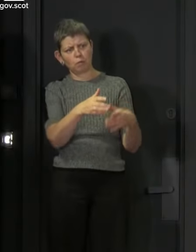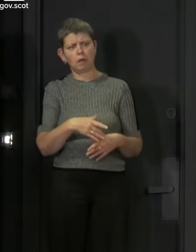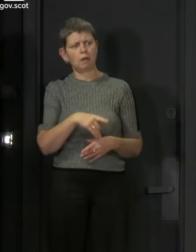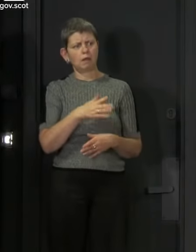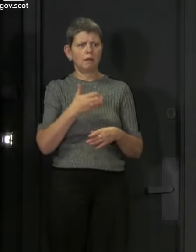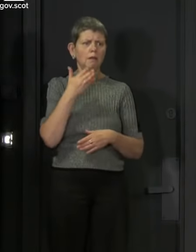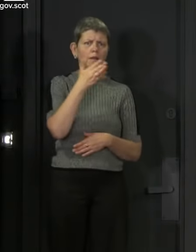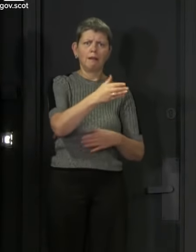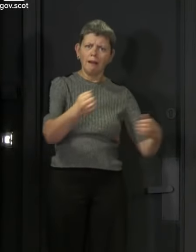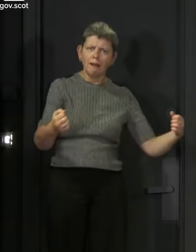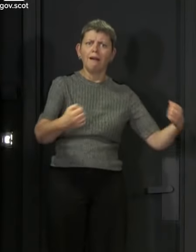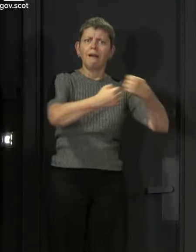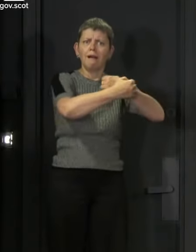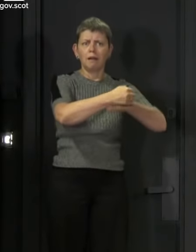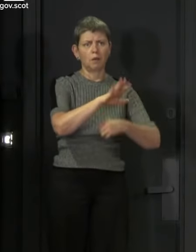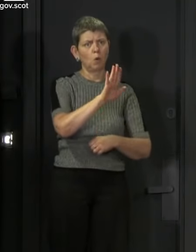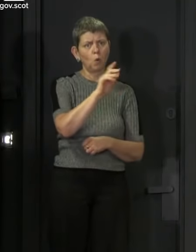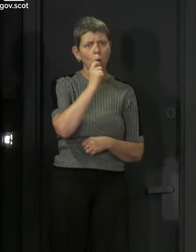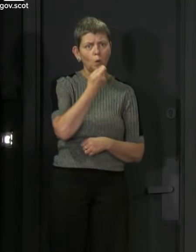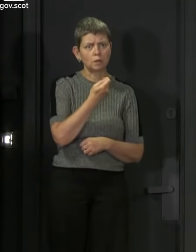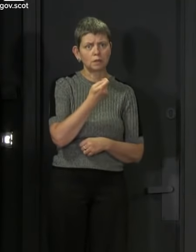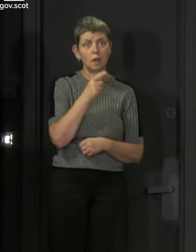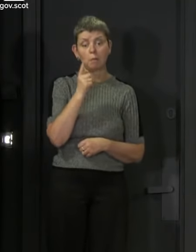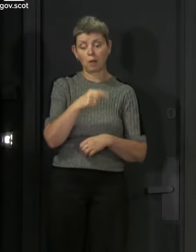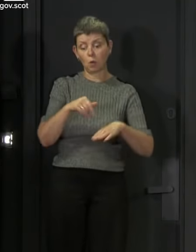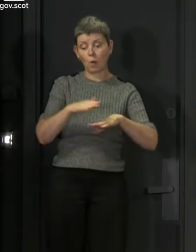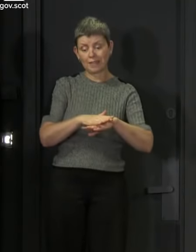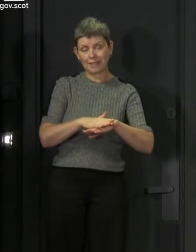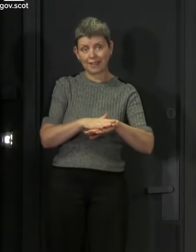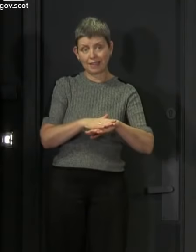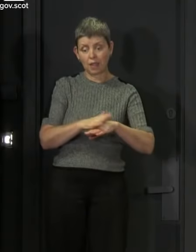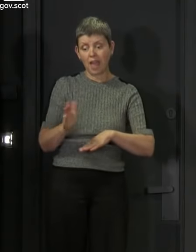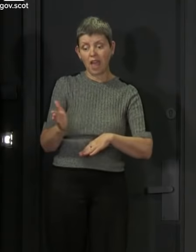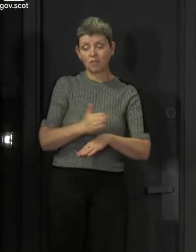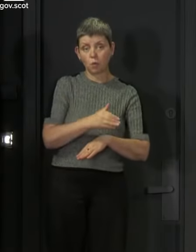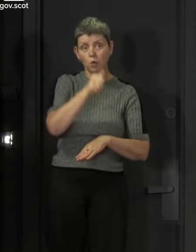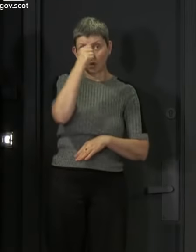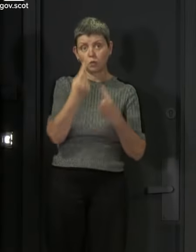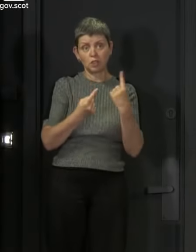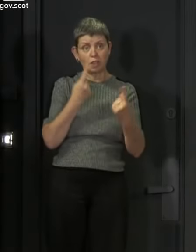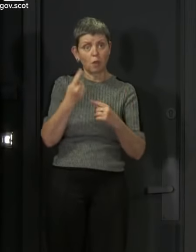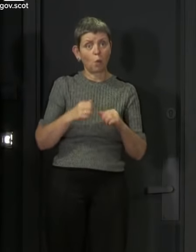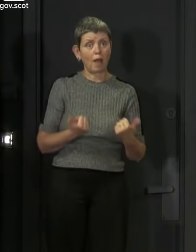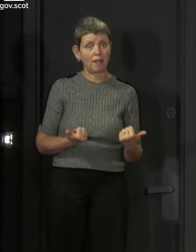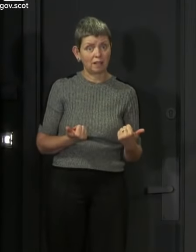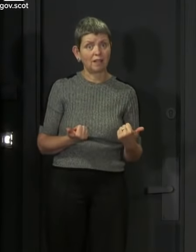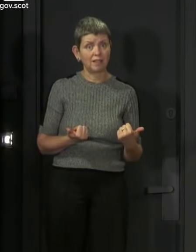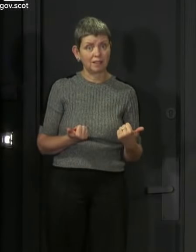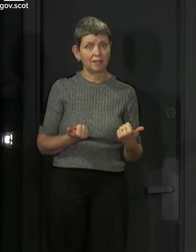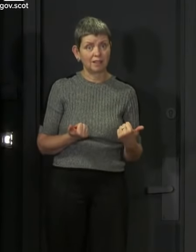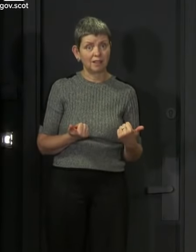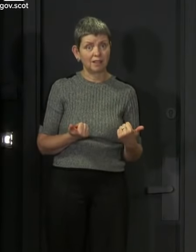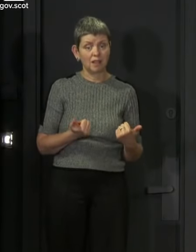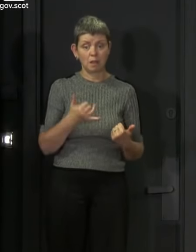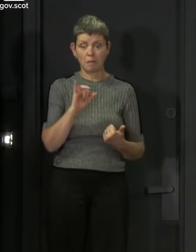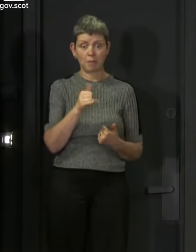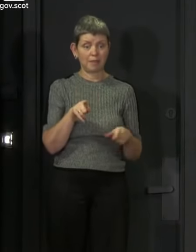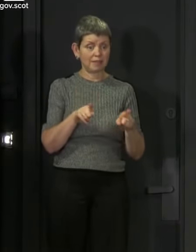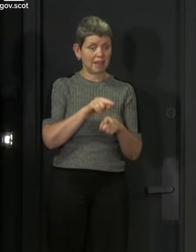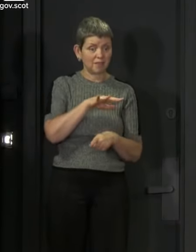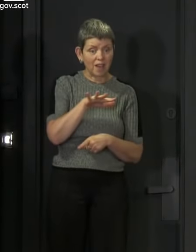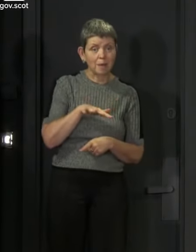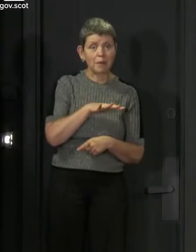about a wedding, though. The 20 people in a wedding are all going to know each other really well. You are probably going to be part of the same family